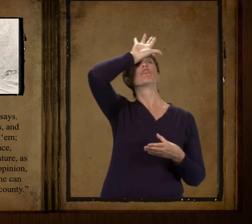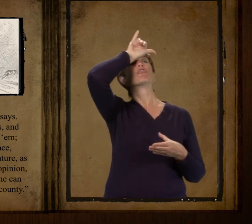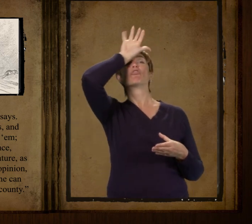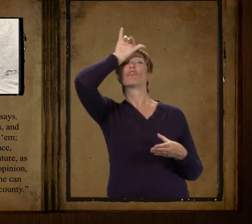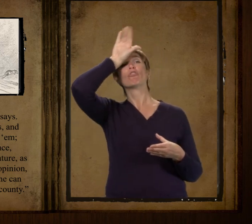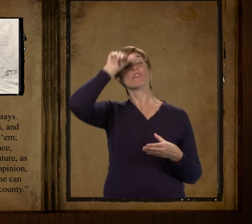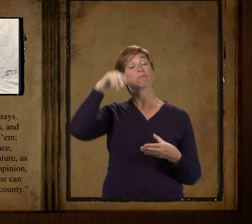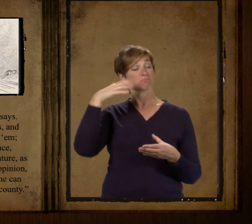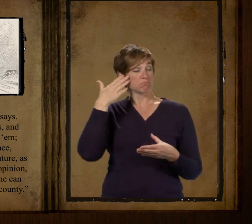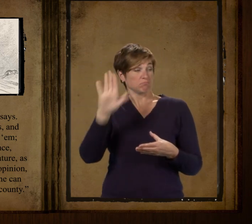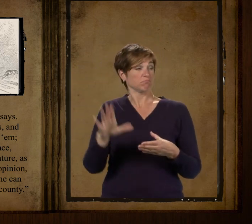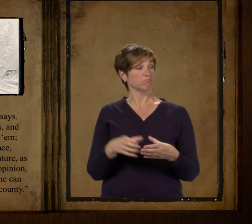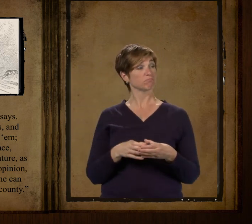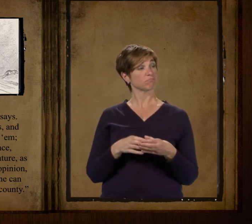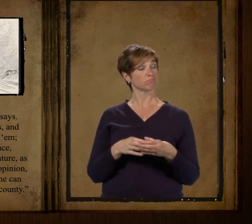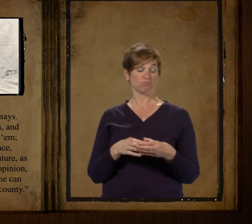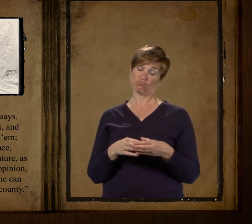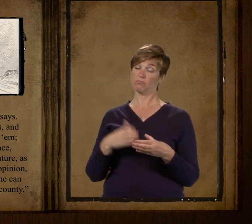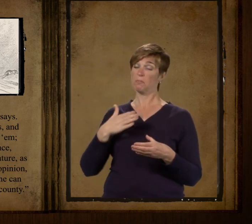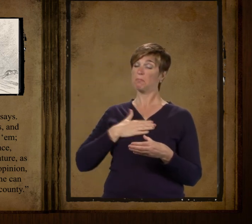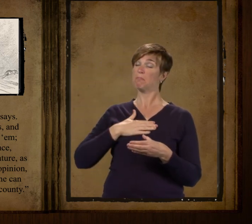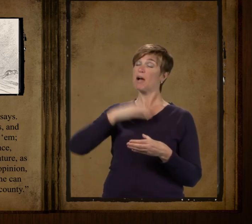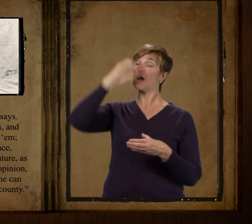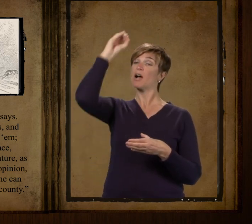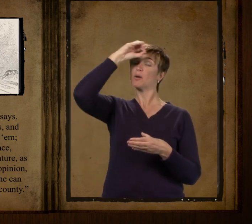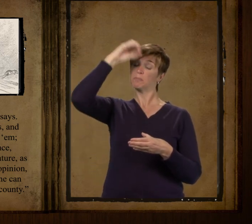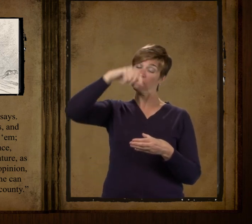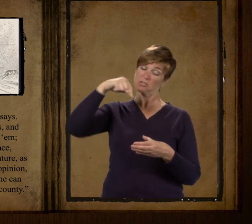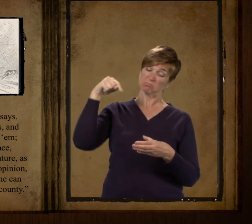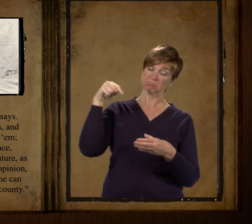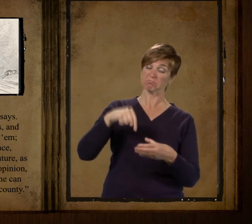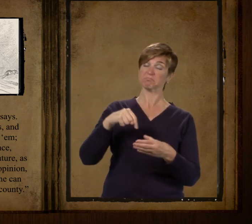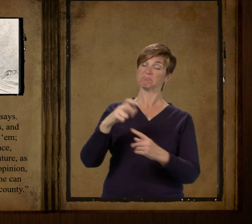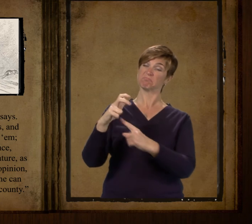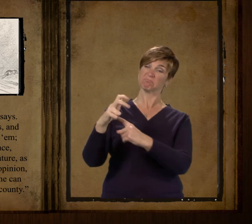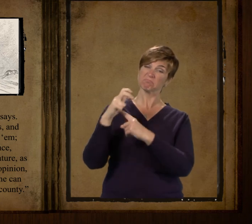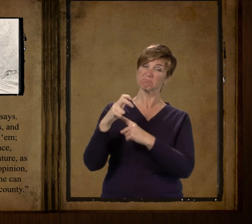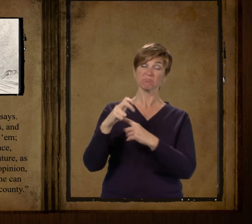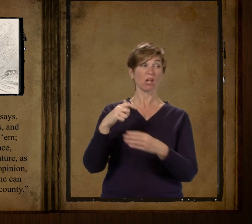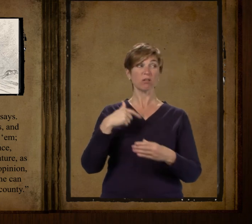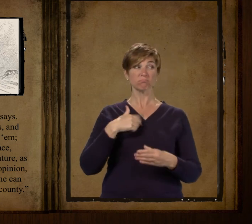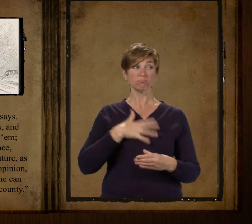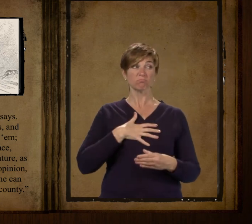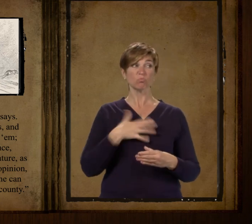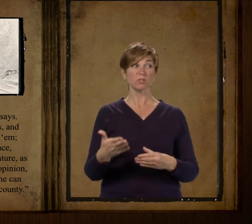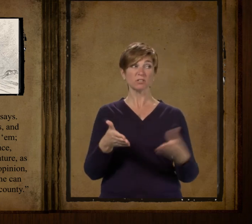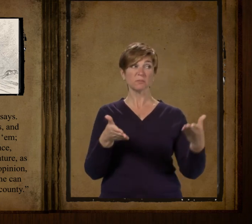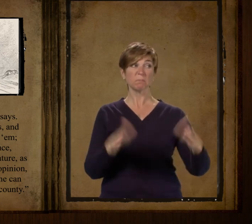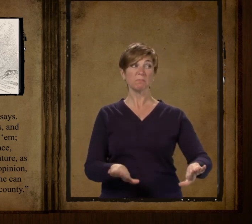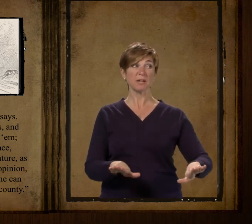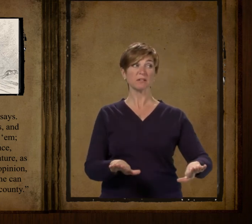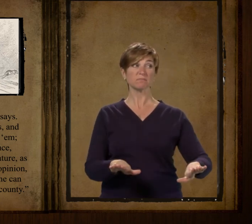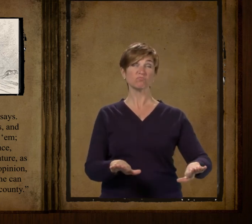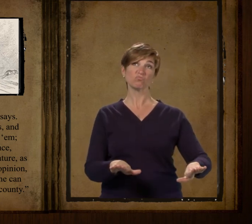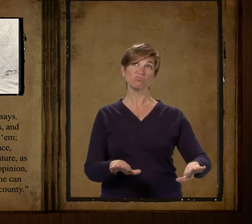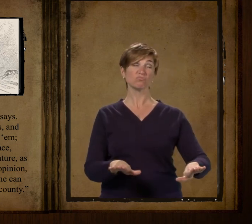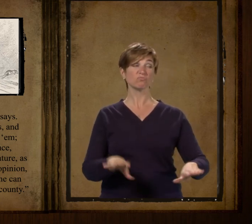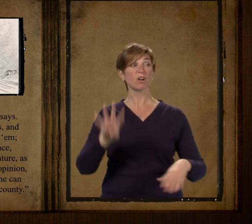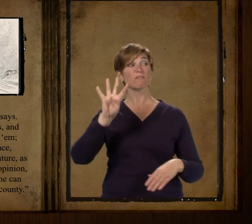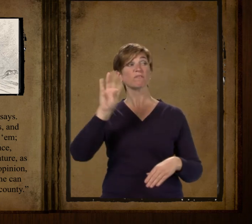them maybe you've had experience or maybe you ain't only an amateur as it were